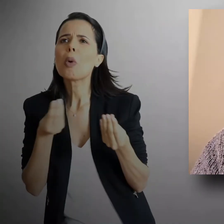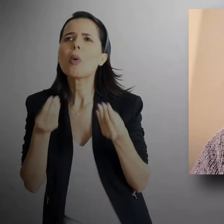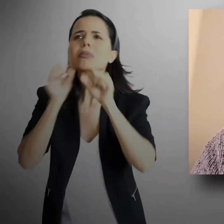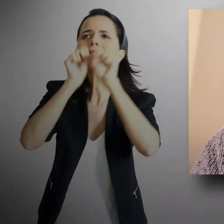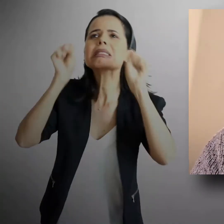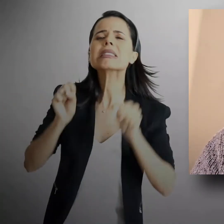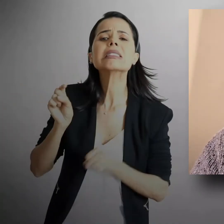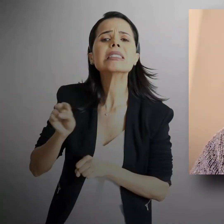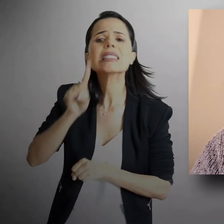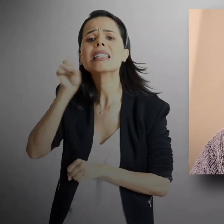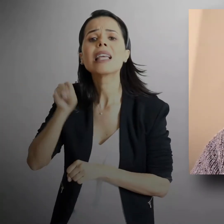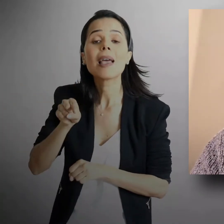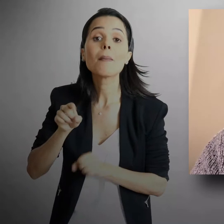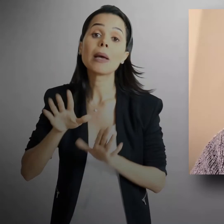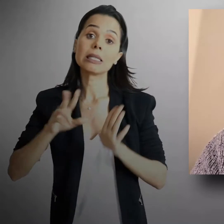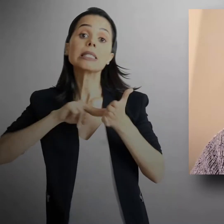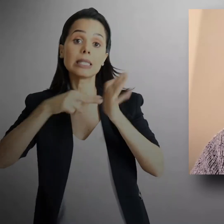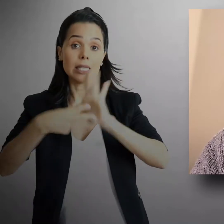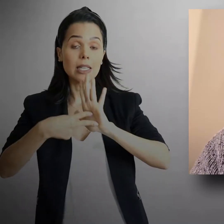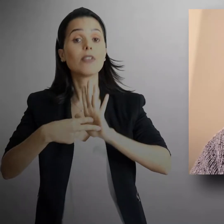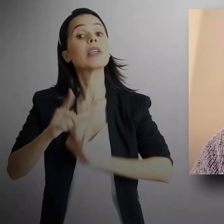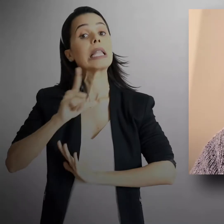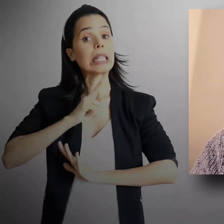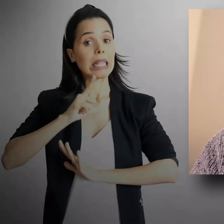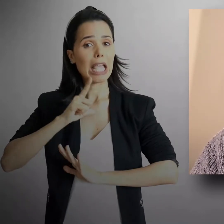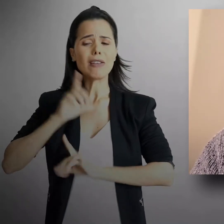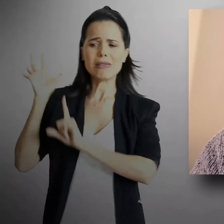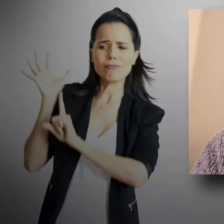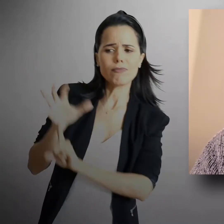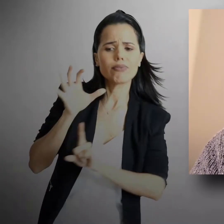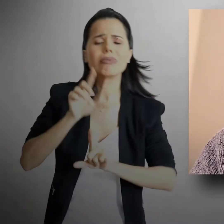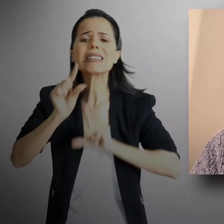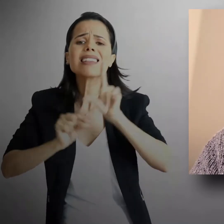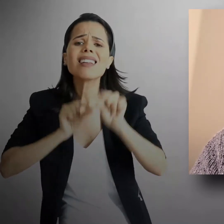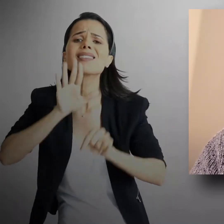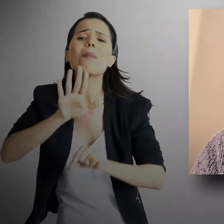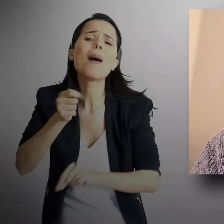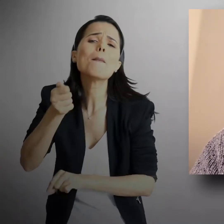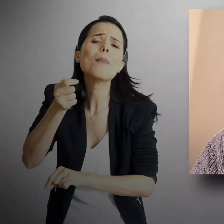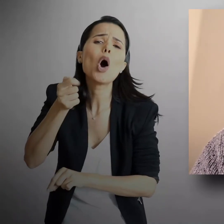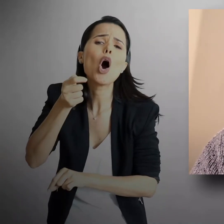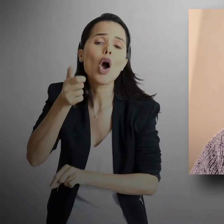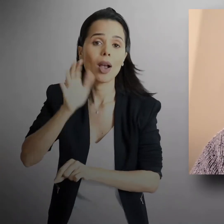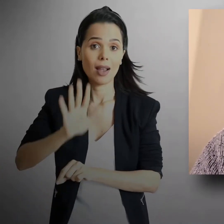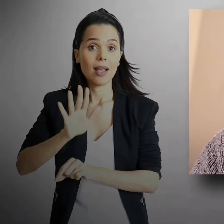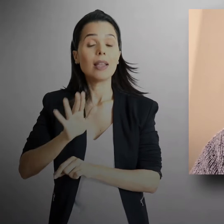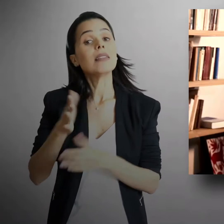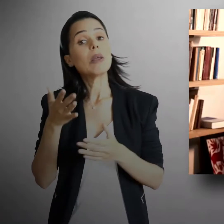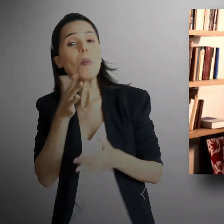in evolutionary terms, which meant that there were very limited selectional pressures. So